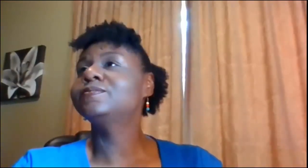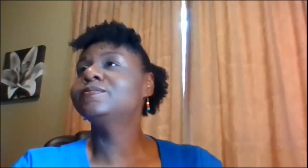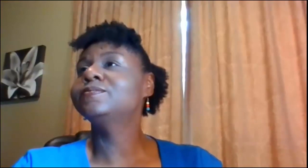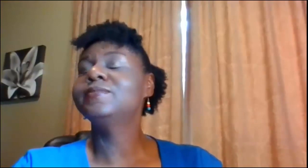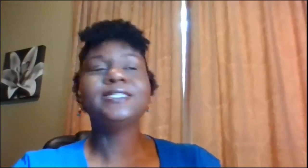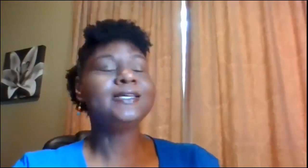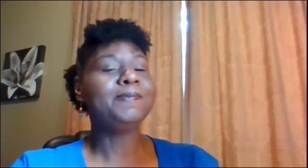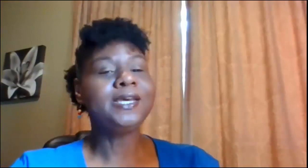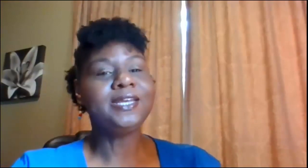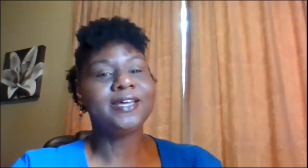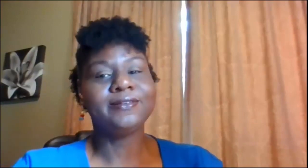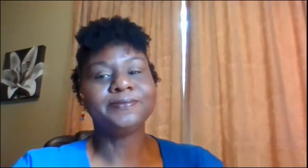he's a comedian